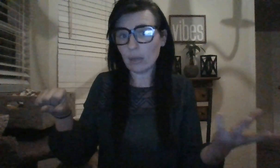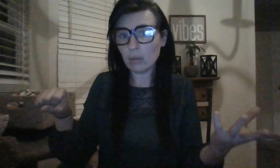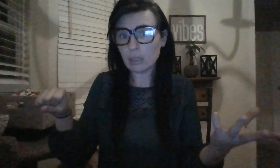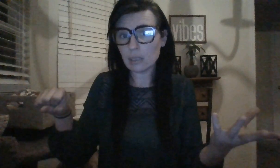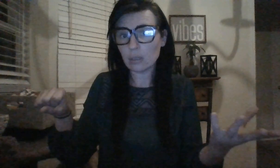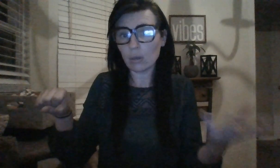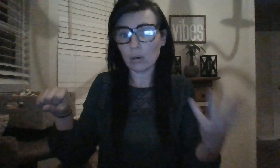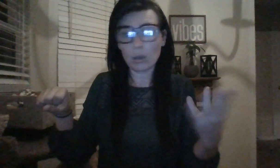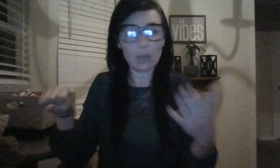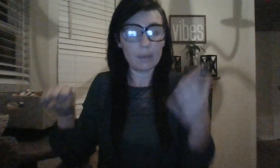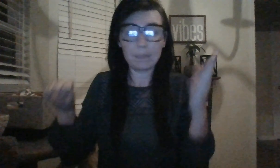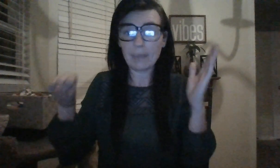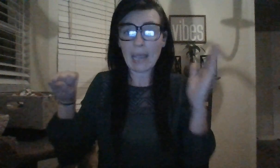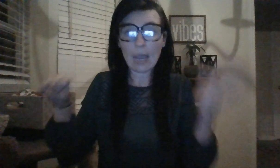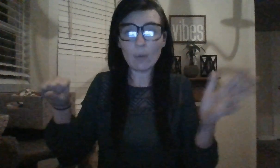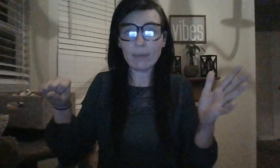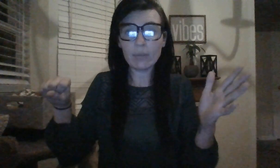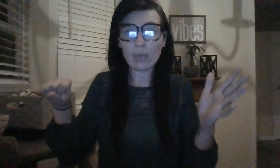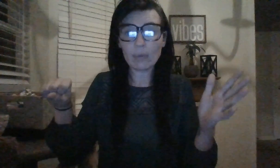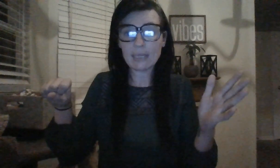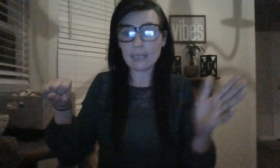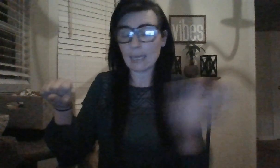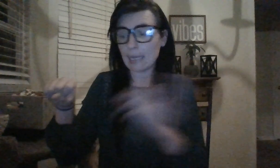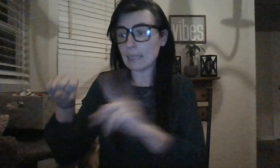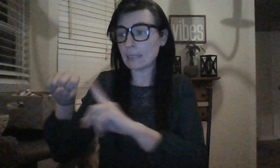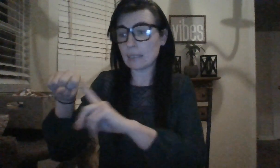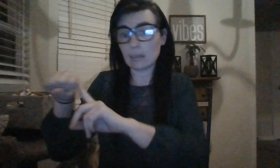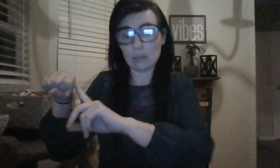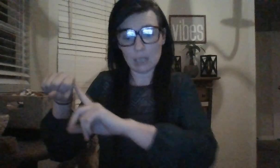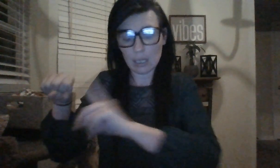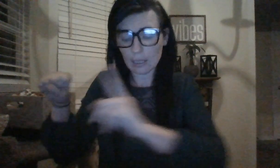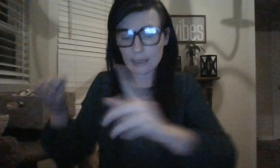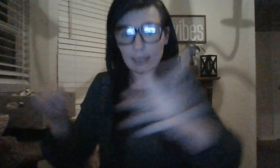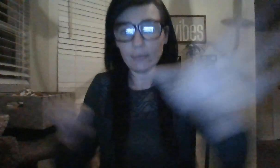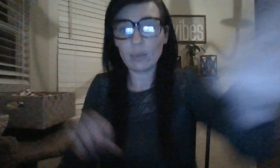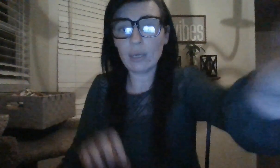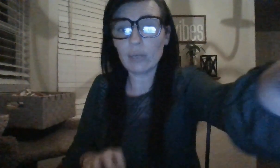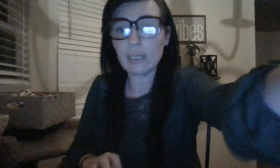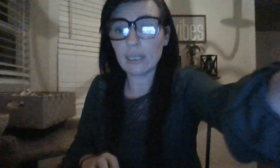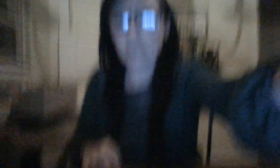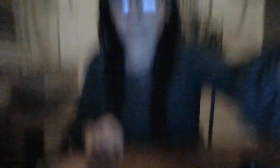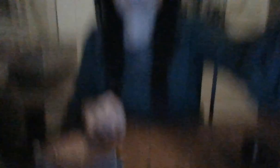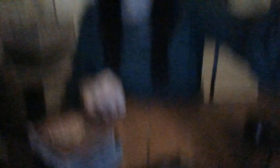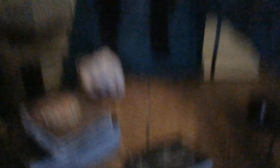else. However that resonates. Let's see if we hear anything else.